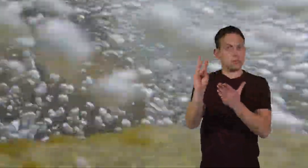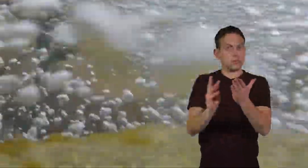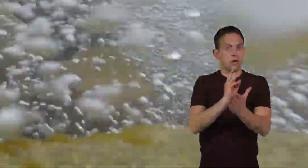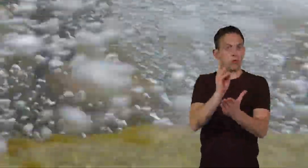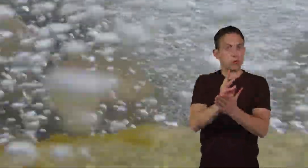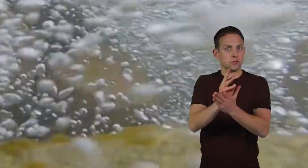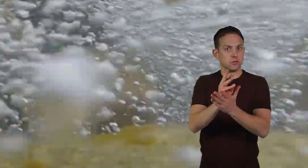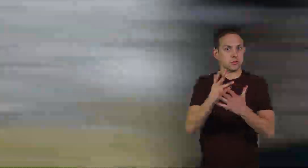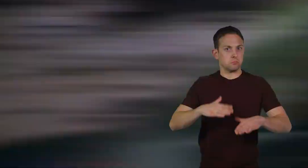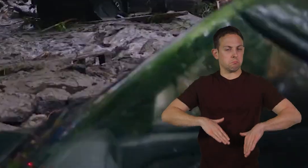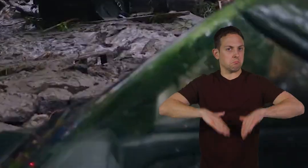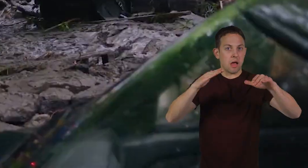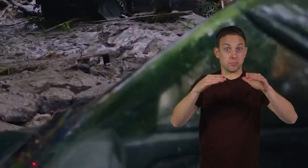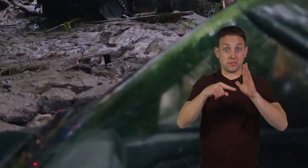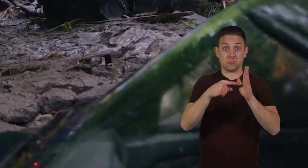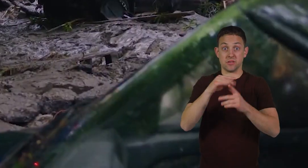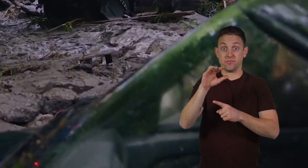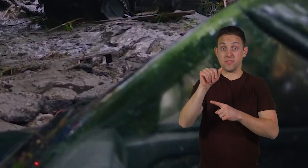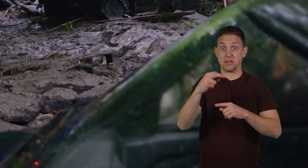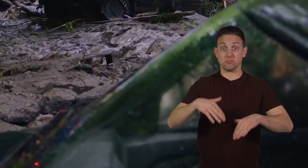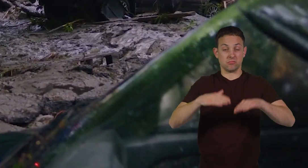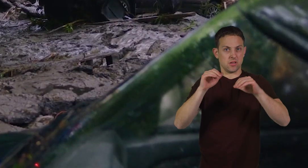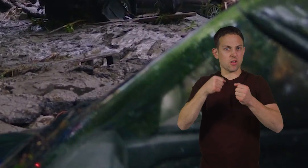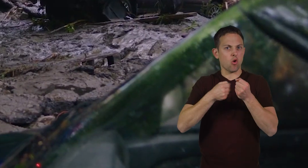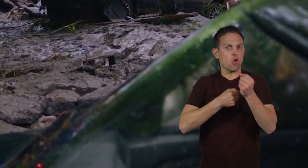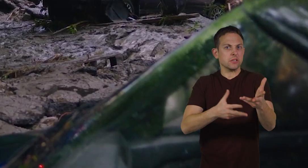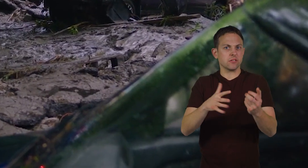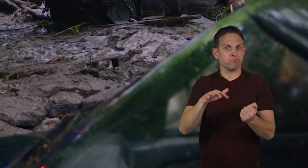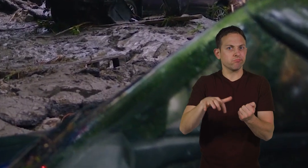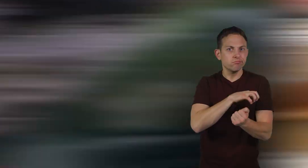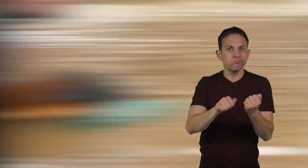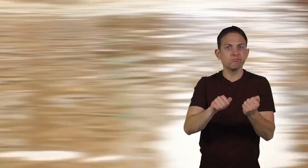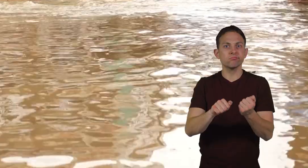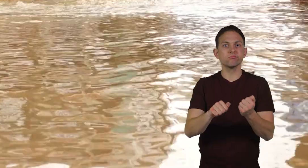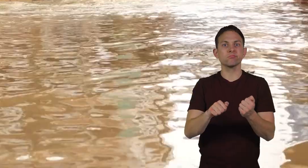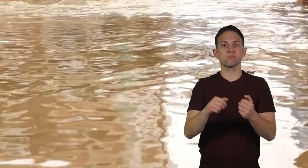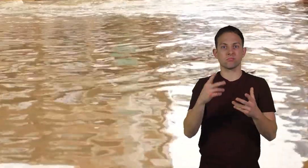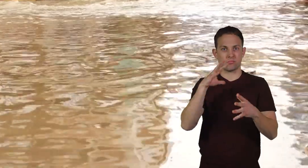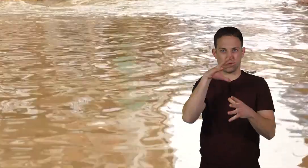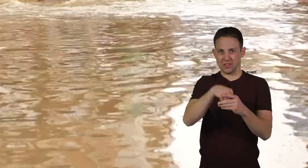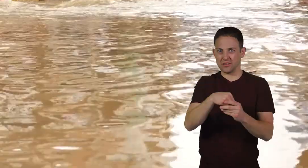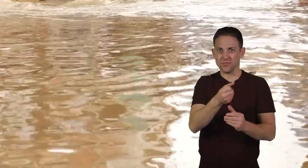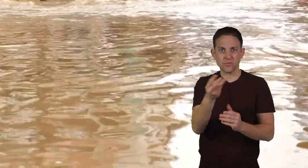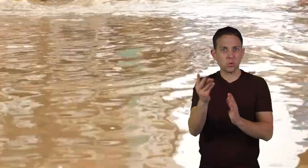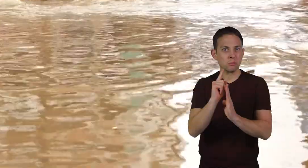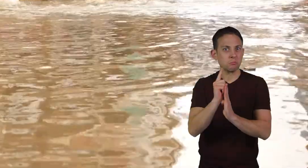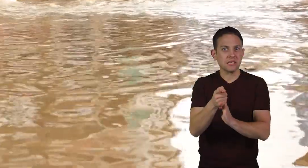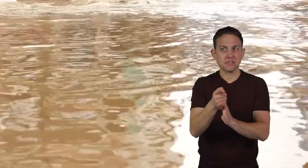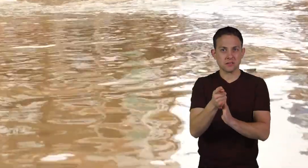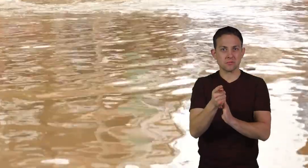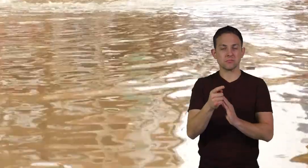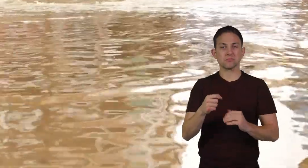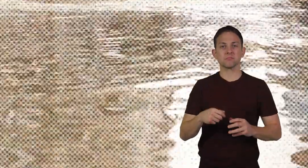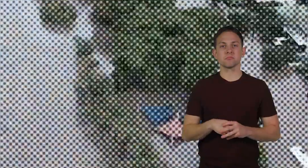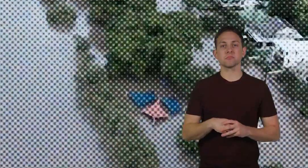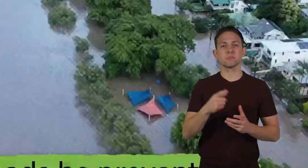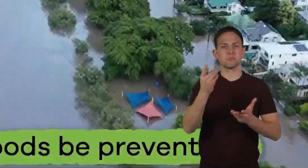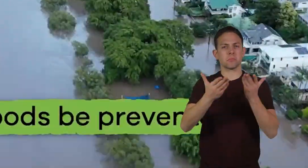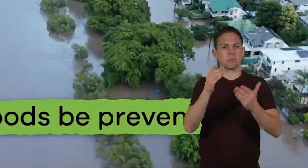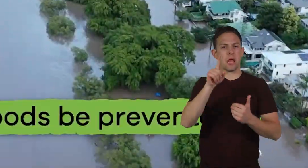hours, but sometimes a flash flood can cause destruction within a few minutes. You might be asking